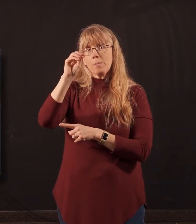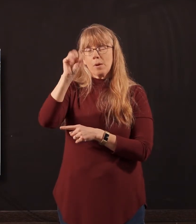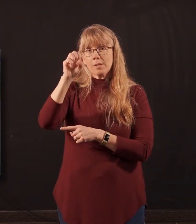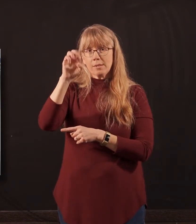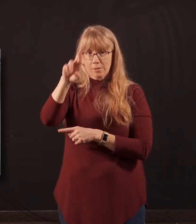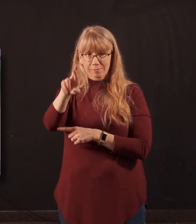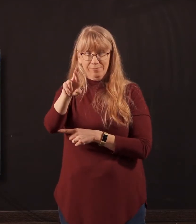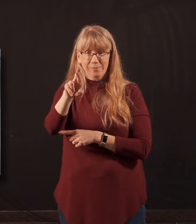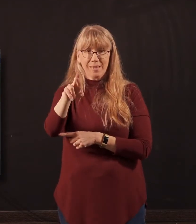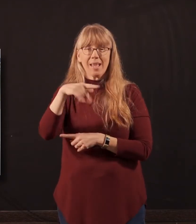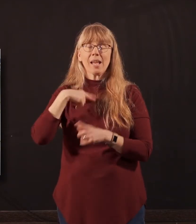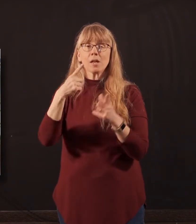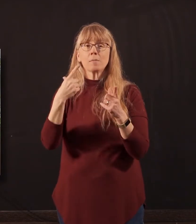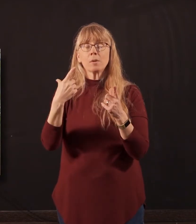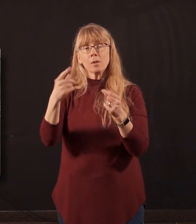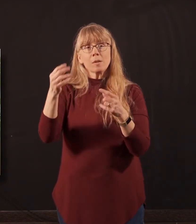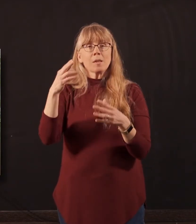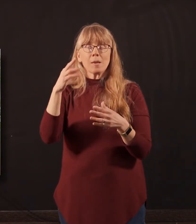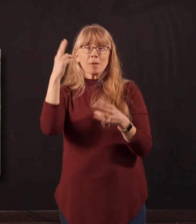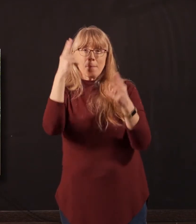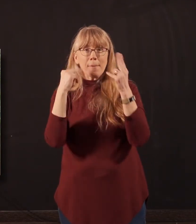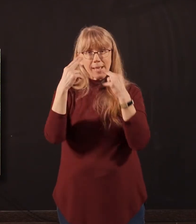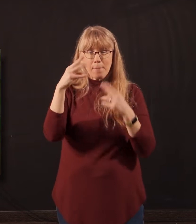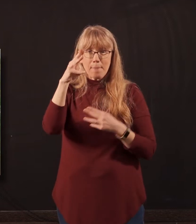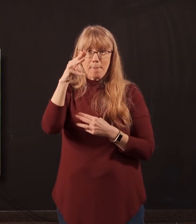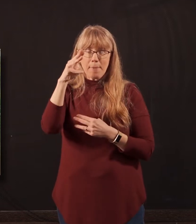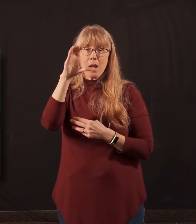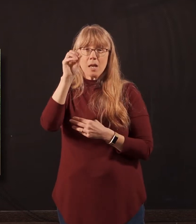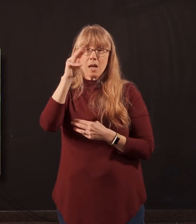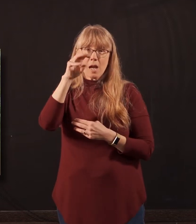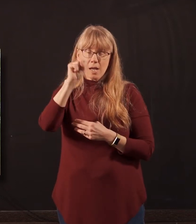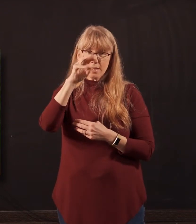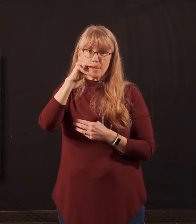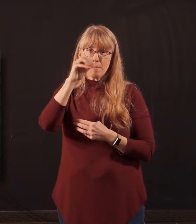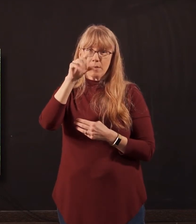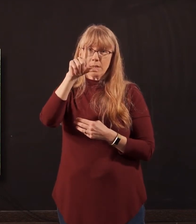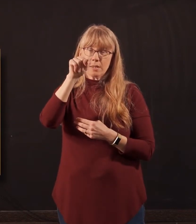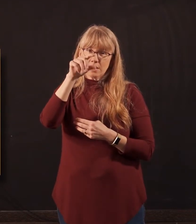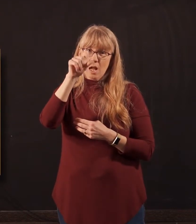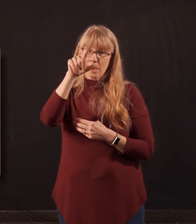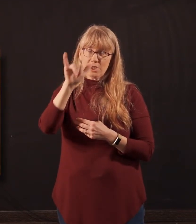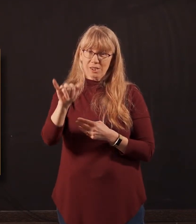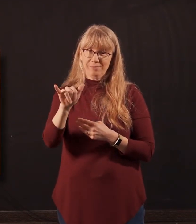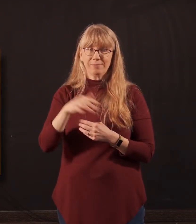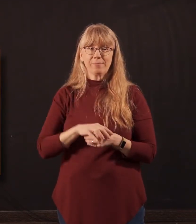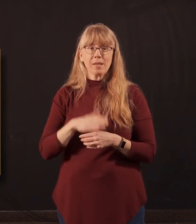and I plan to get my cosmetology license and start working in a salon after I graduate. My name is Shabit Lutee, and I